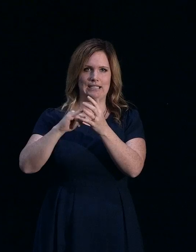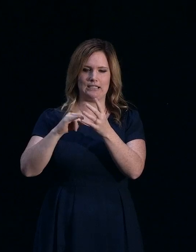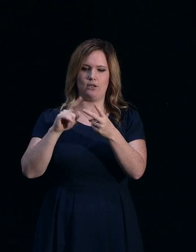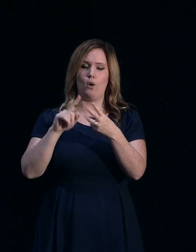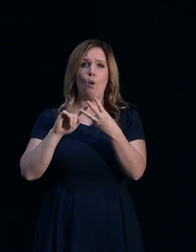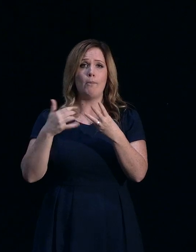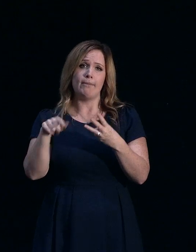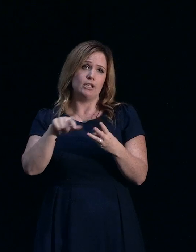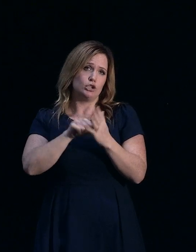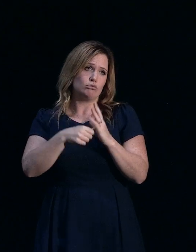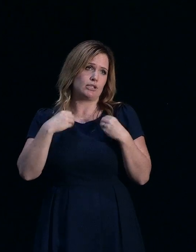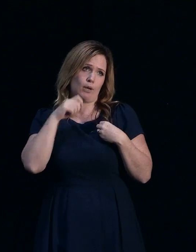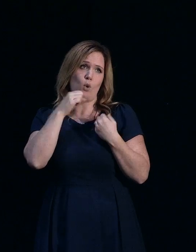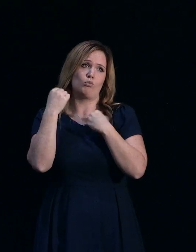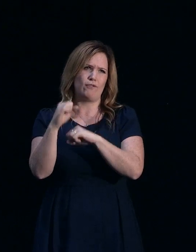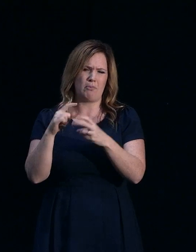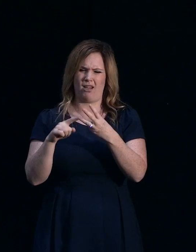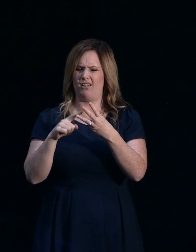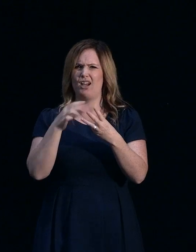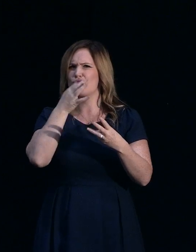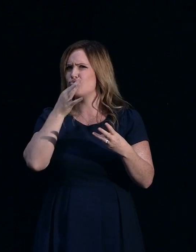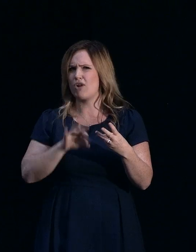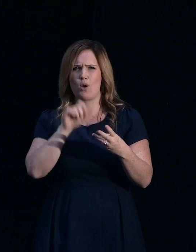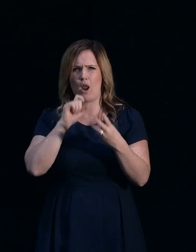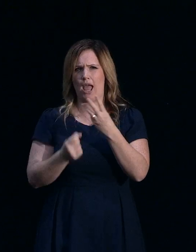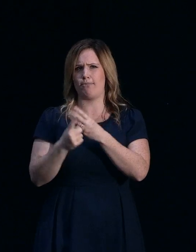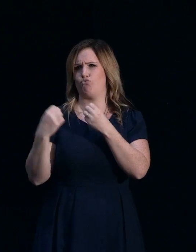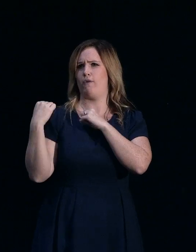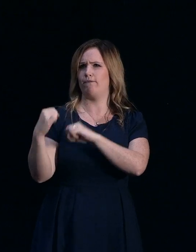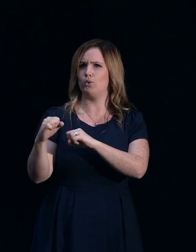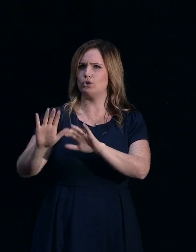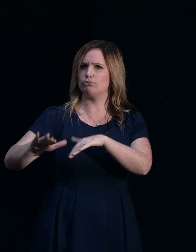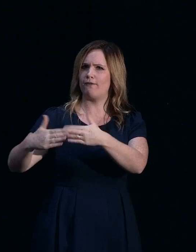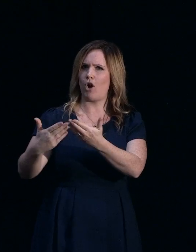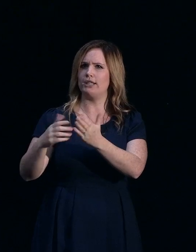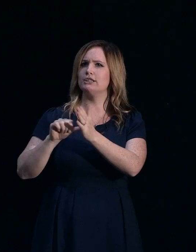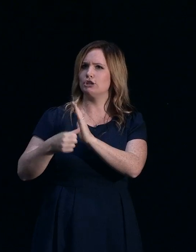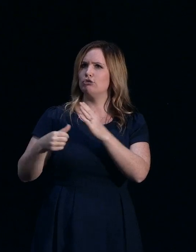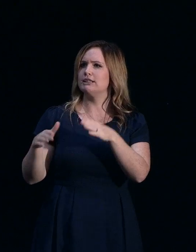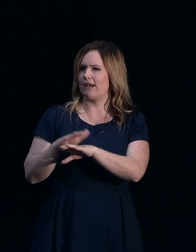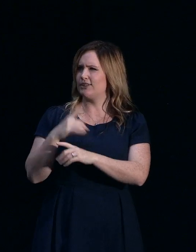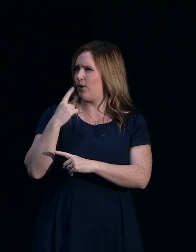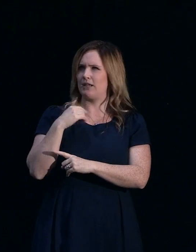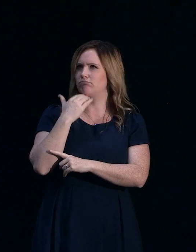refused. But that is a rare occasion. And I'm not aware that that's intended to be happening in